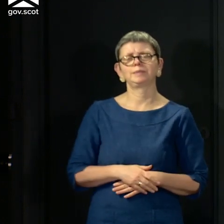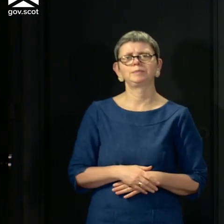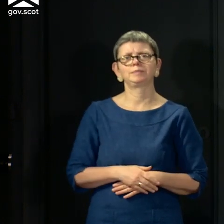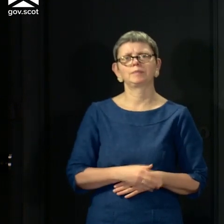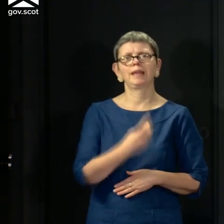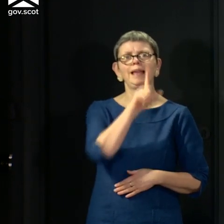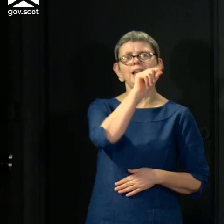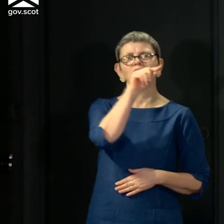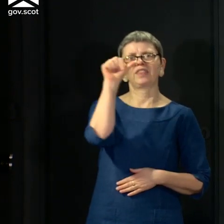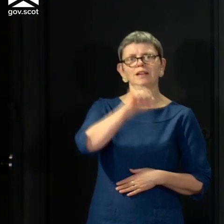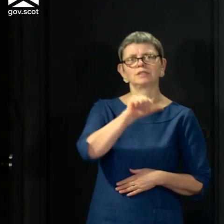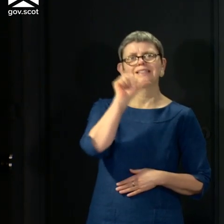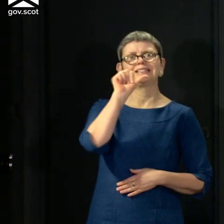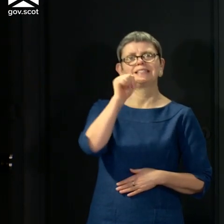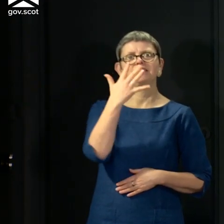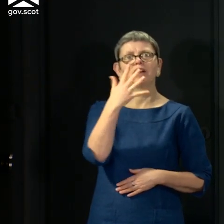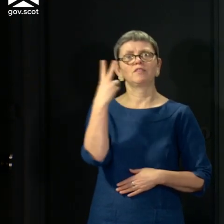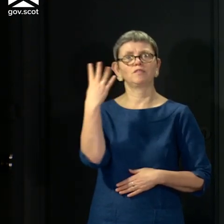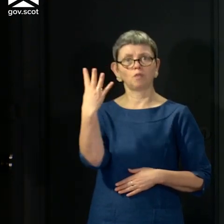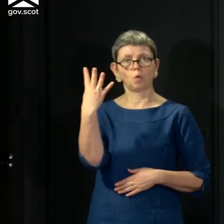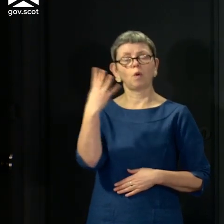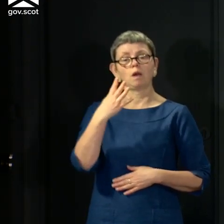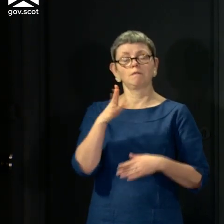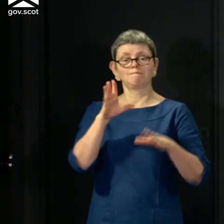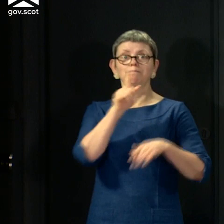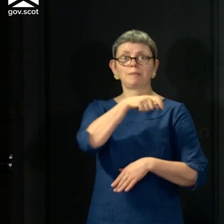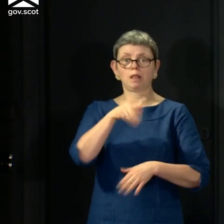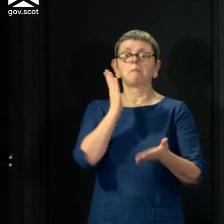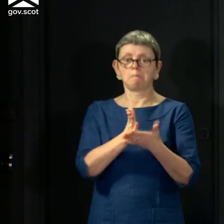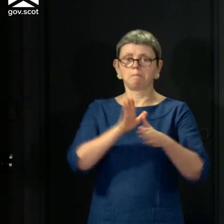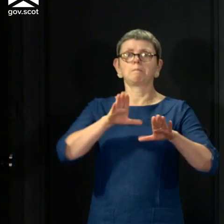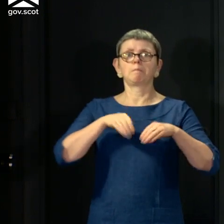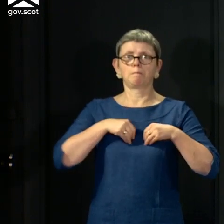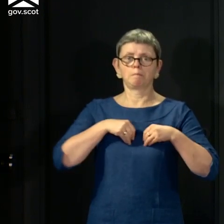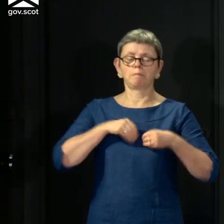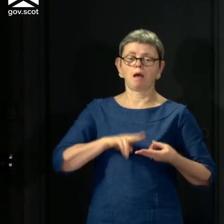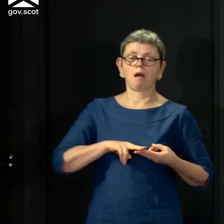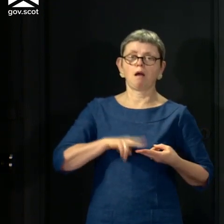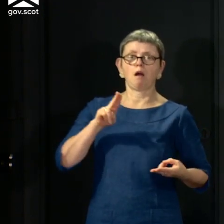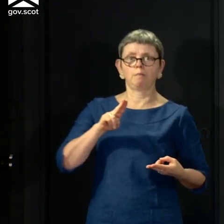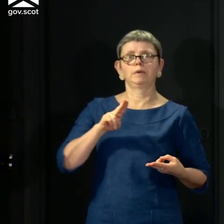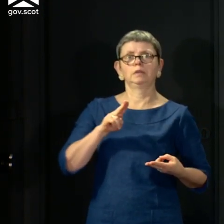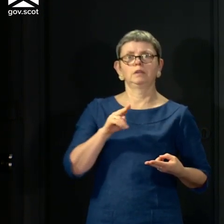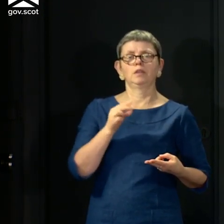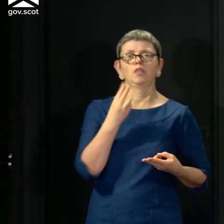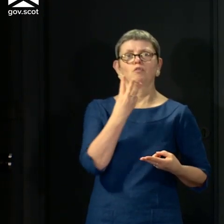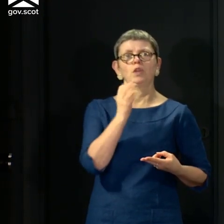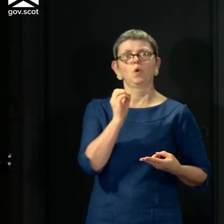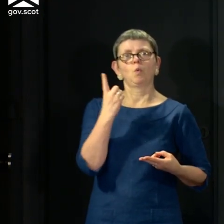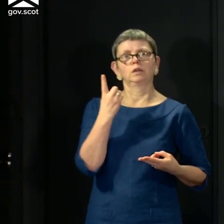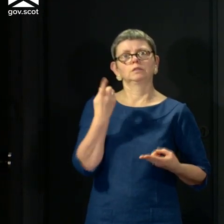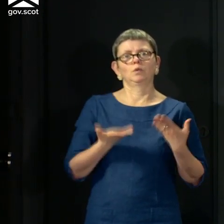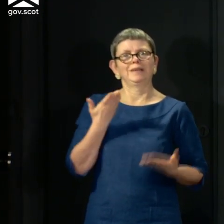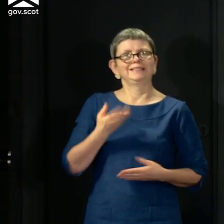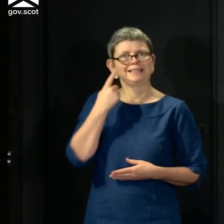11,654 positive cases confirmed, which is an increase of 301 since yesterday.